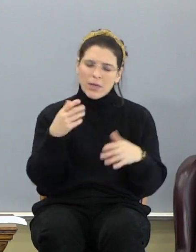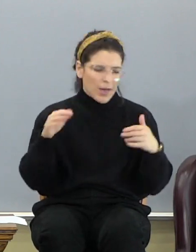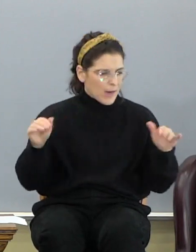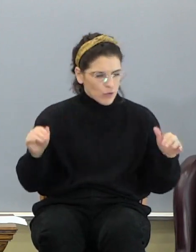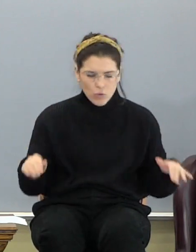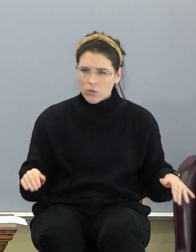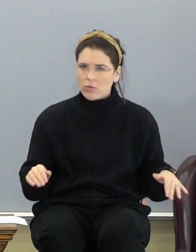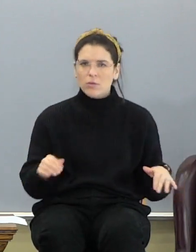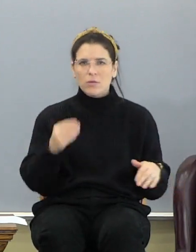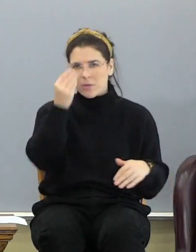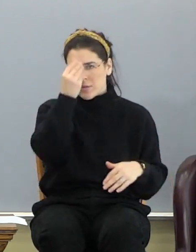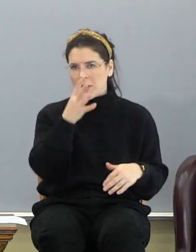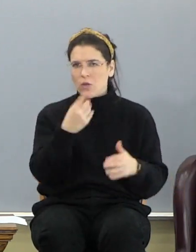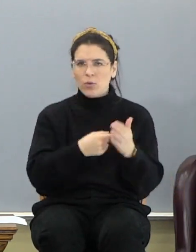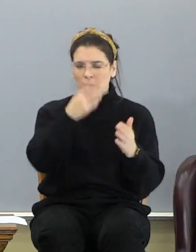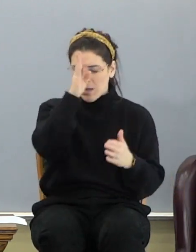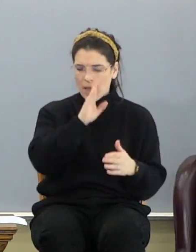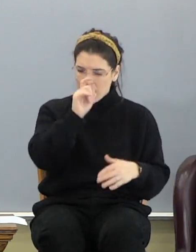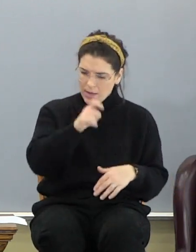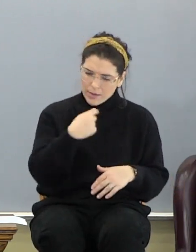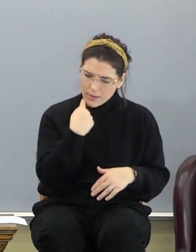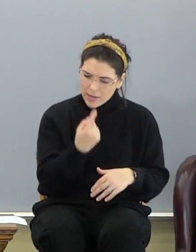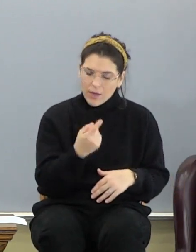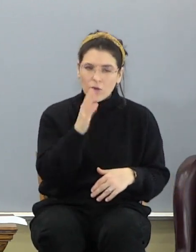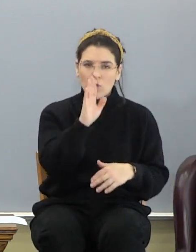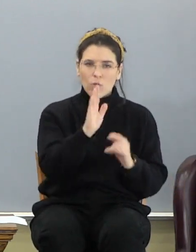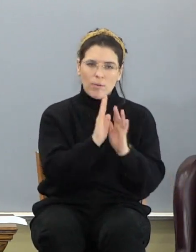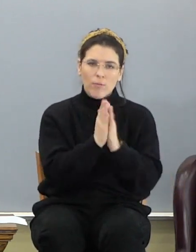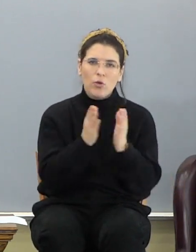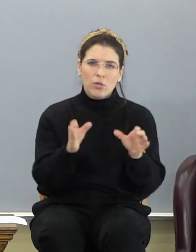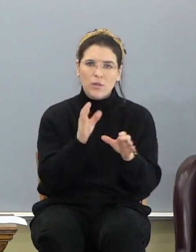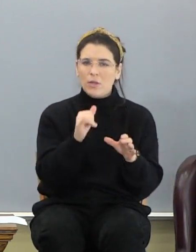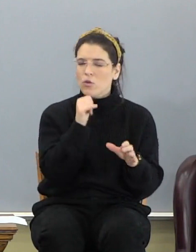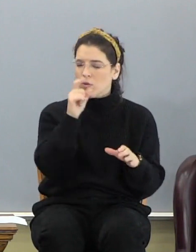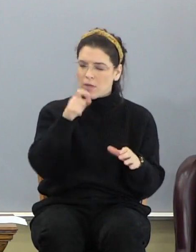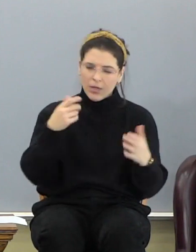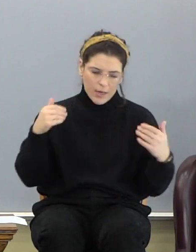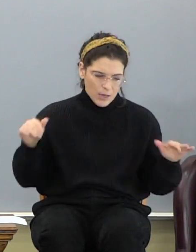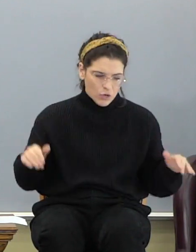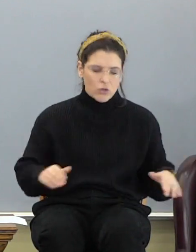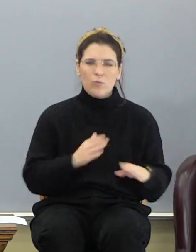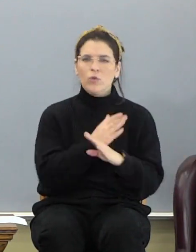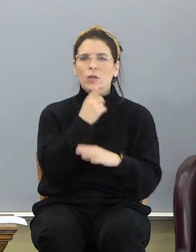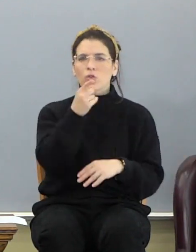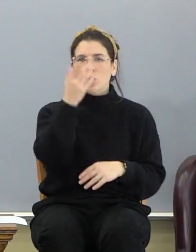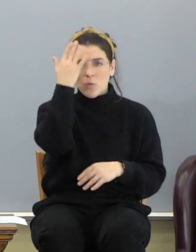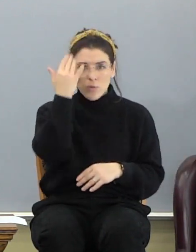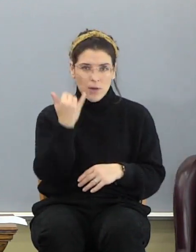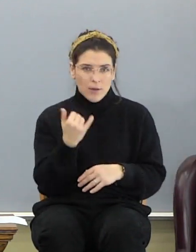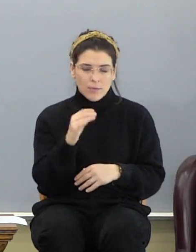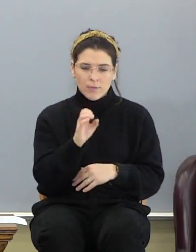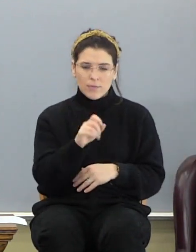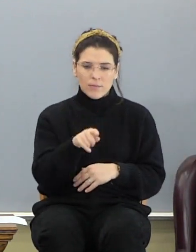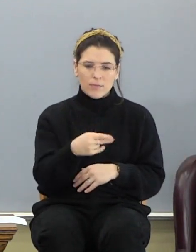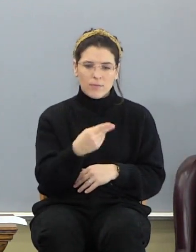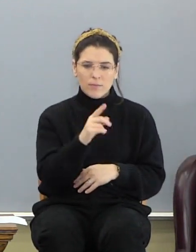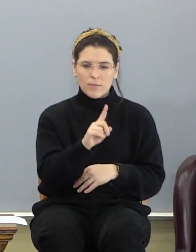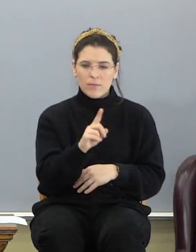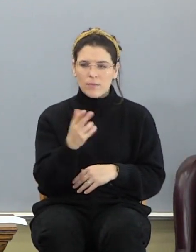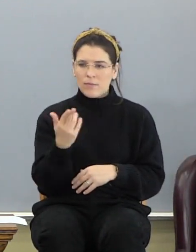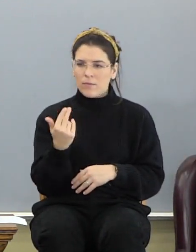to tell you what God has to say. Your book does that. You don't need angels to protect you. Why? Ephesians 1, 13.